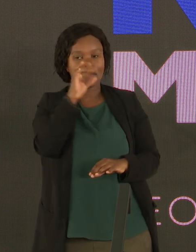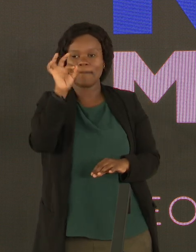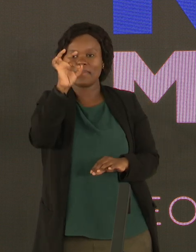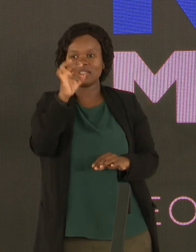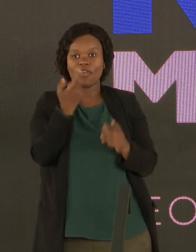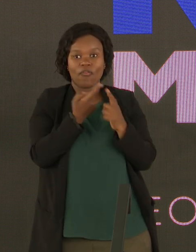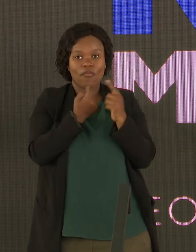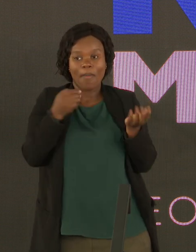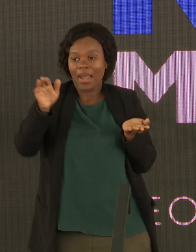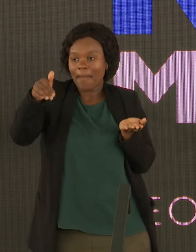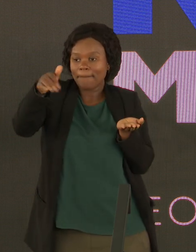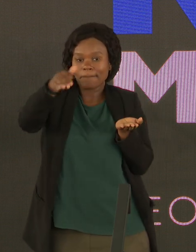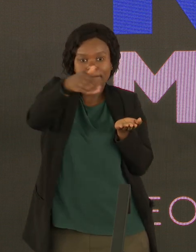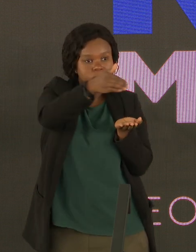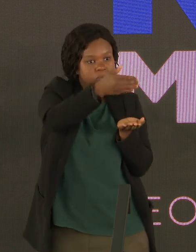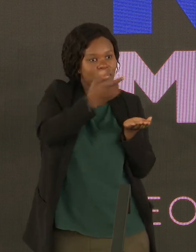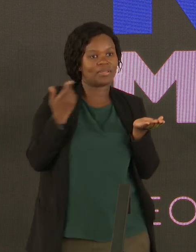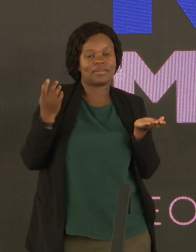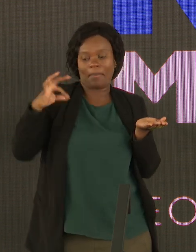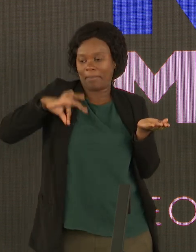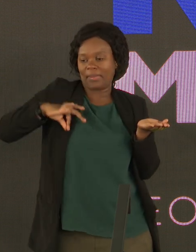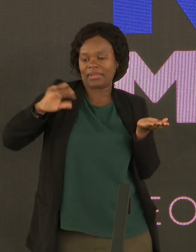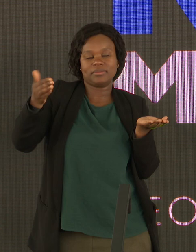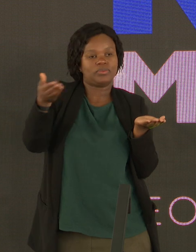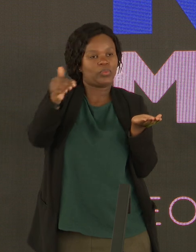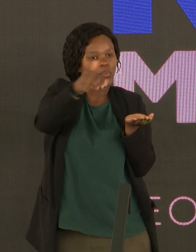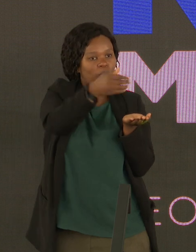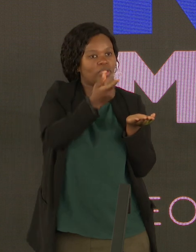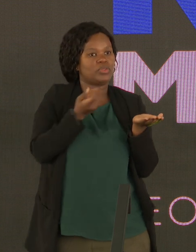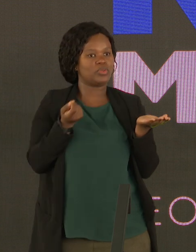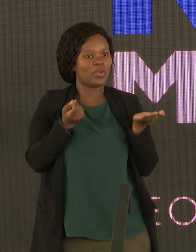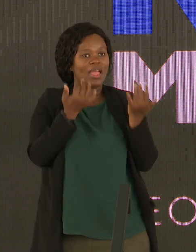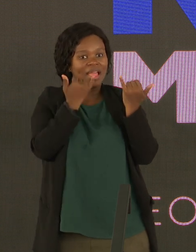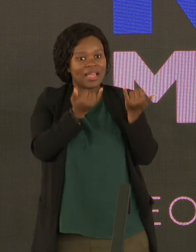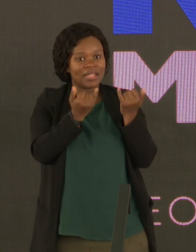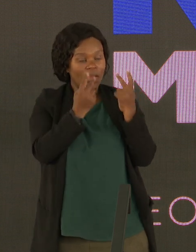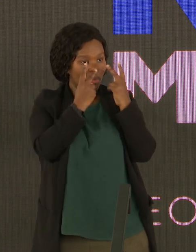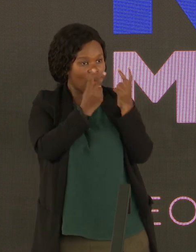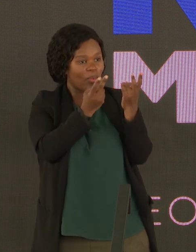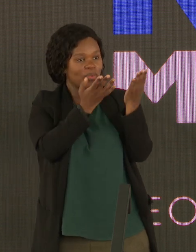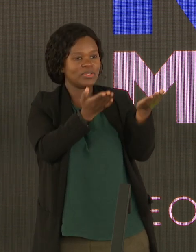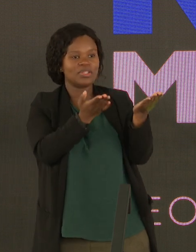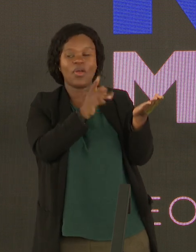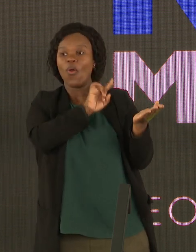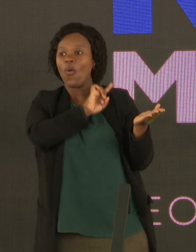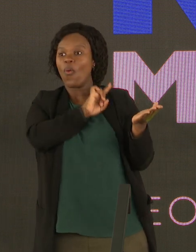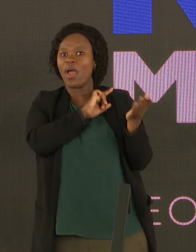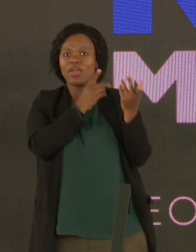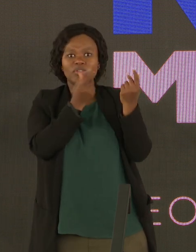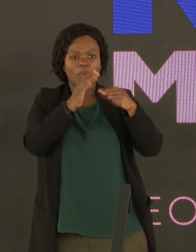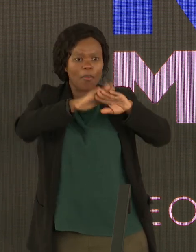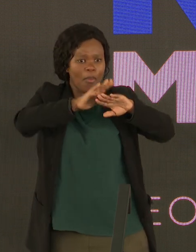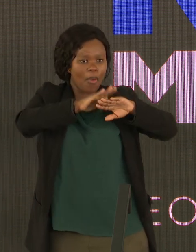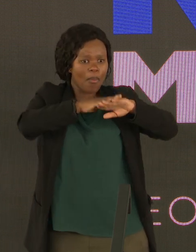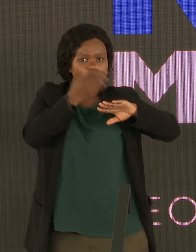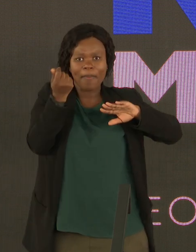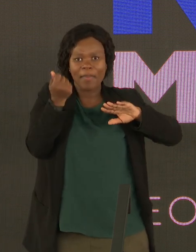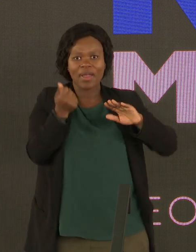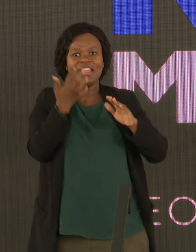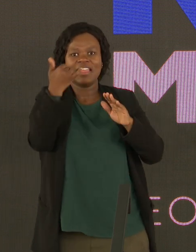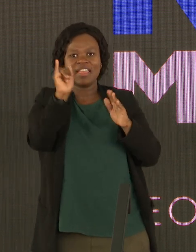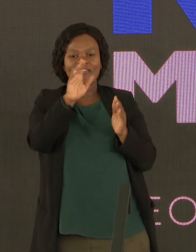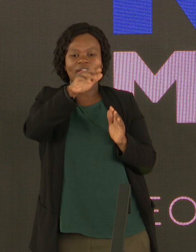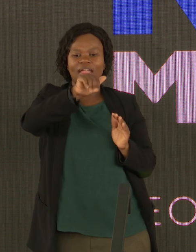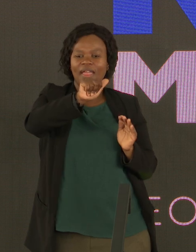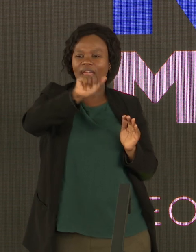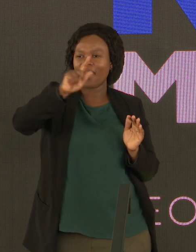It's from doing something outside of their mandates. And so look at taxing that because they're making extra revenues from us downloading all their apps